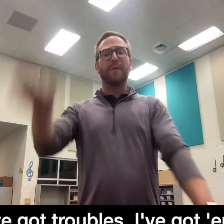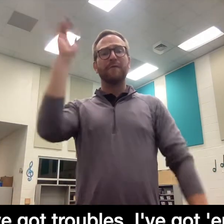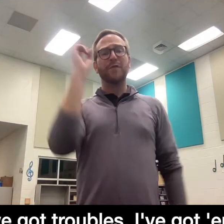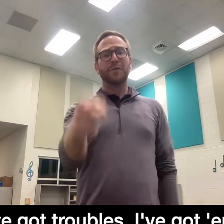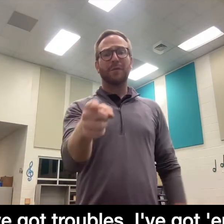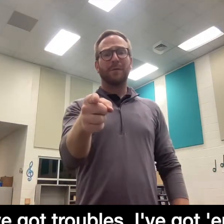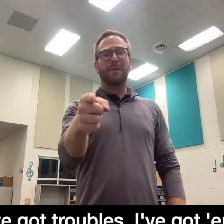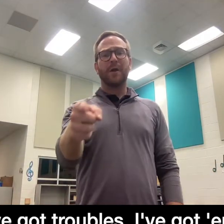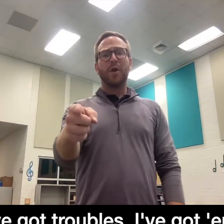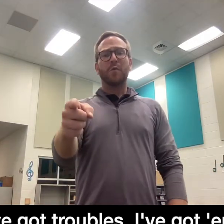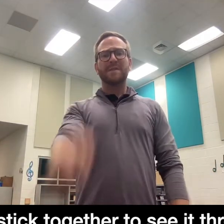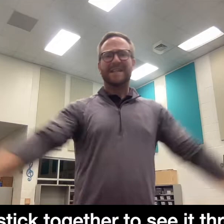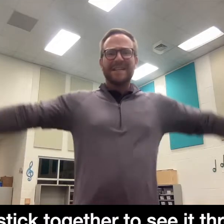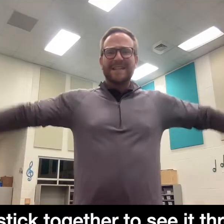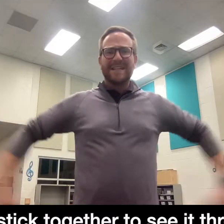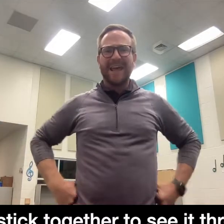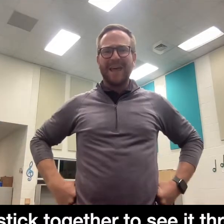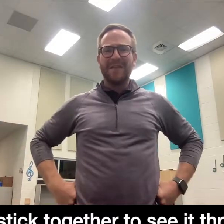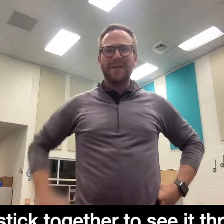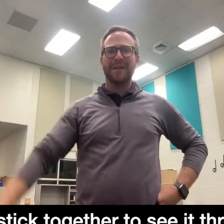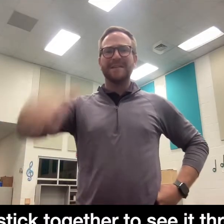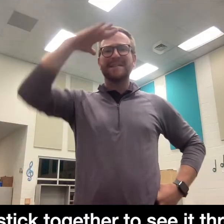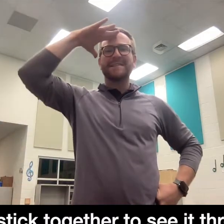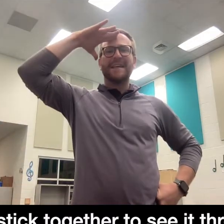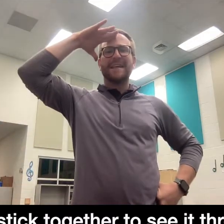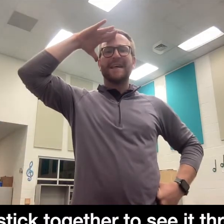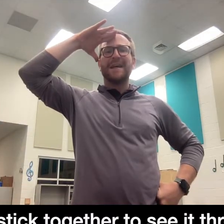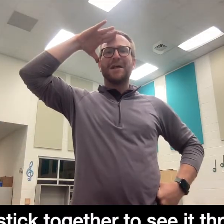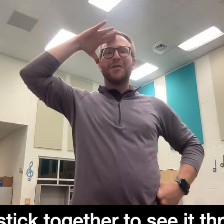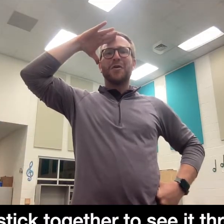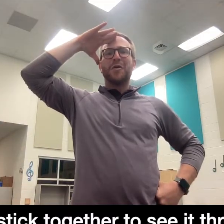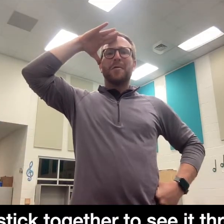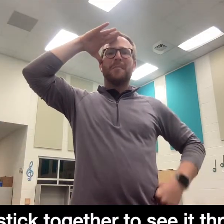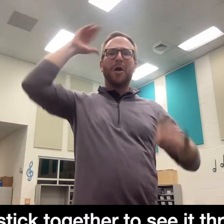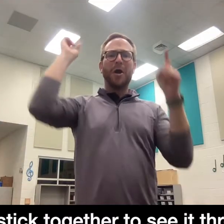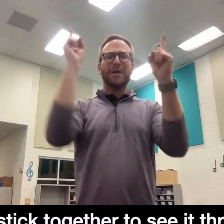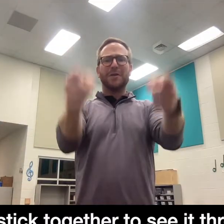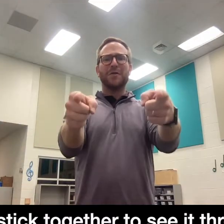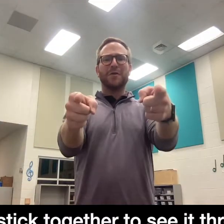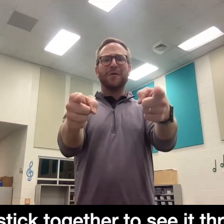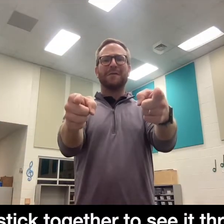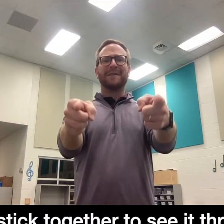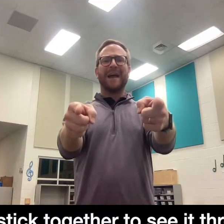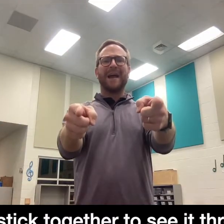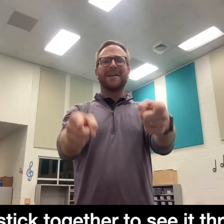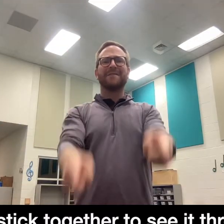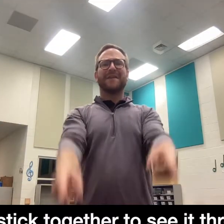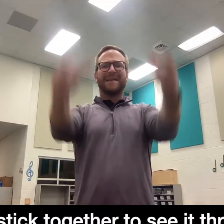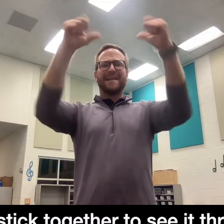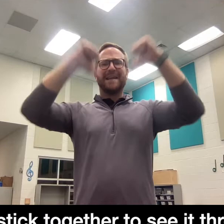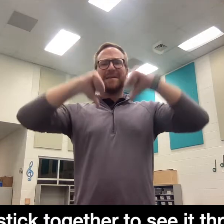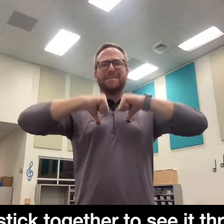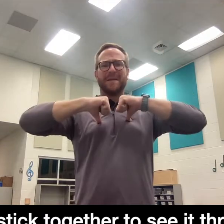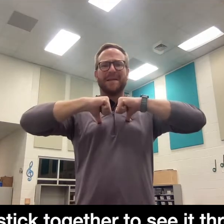for you we stick together and see it through cause you've got a friend in me